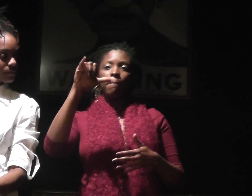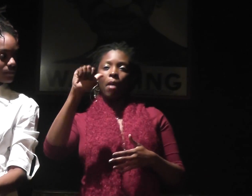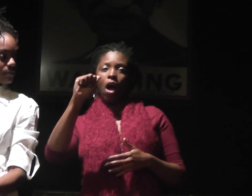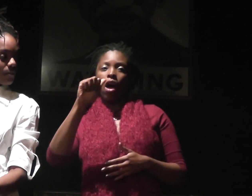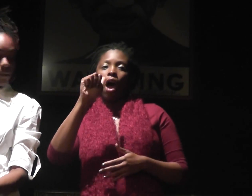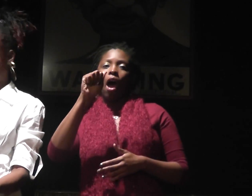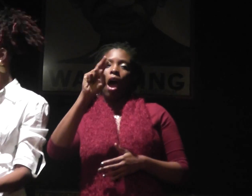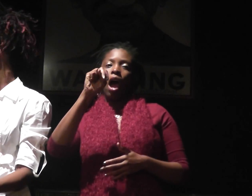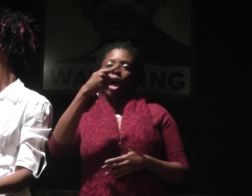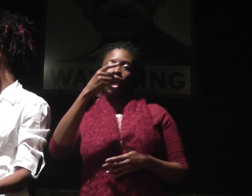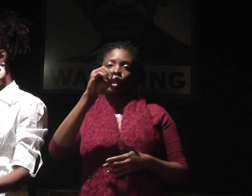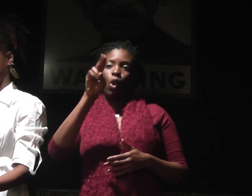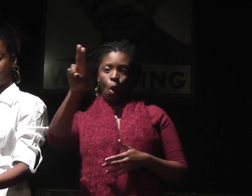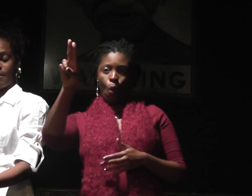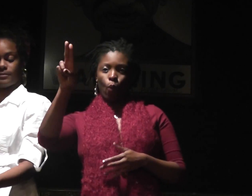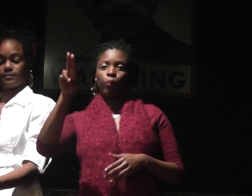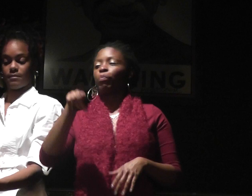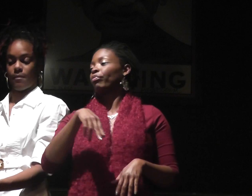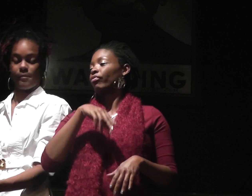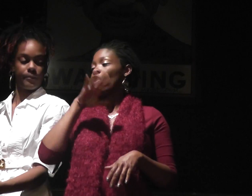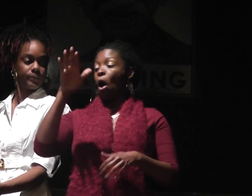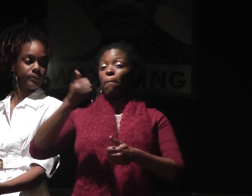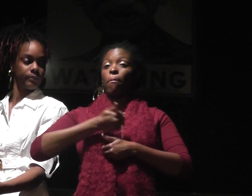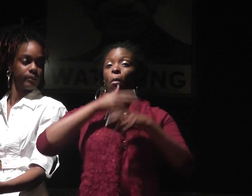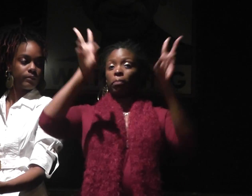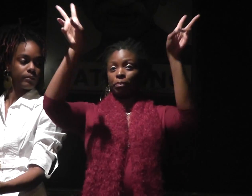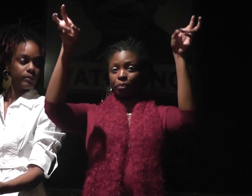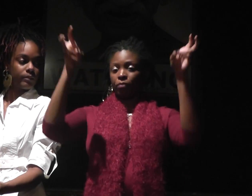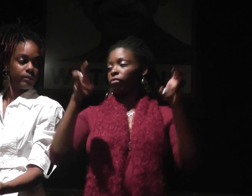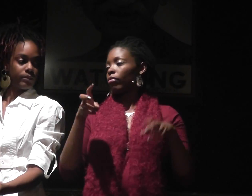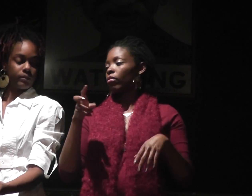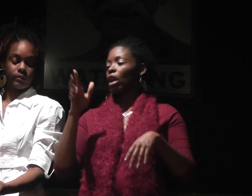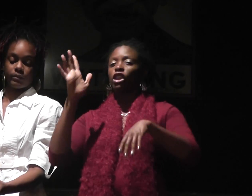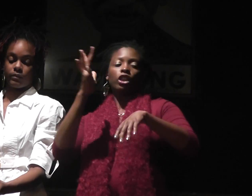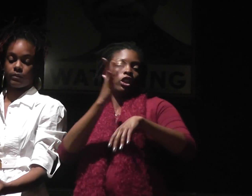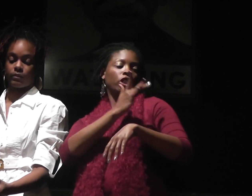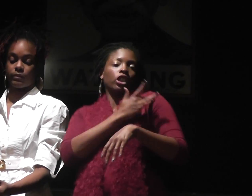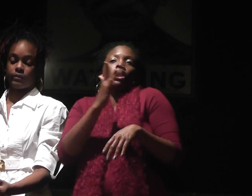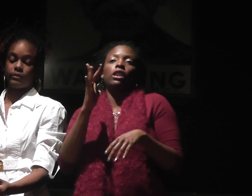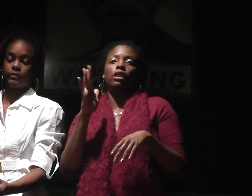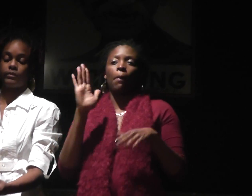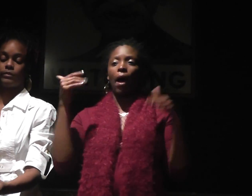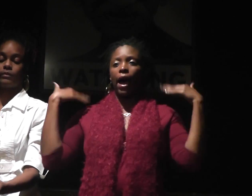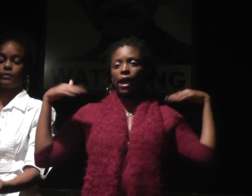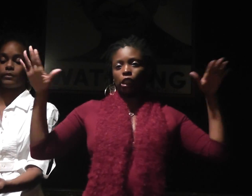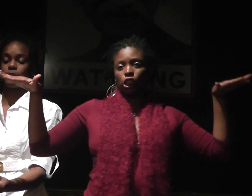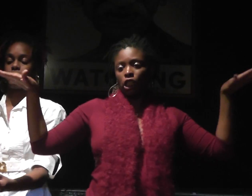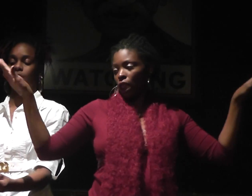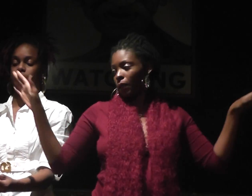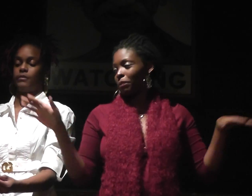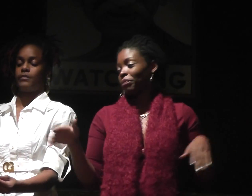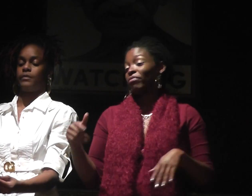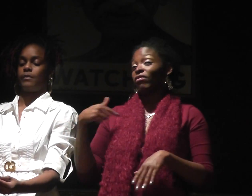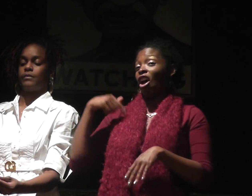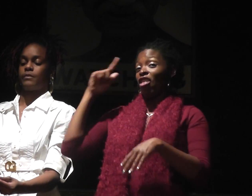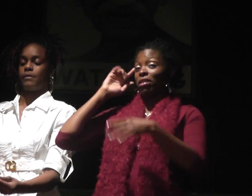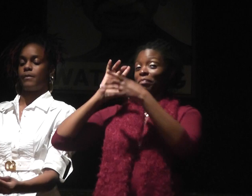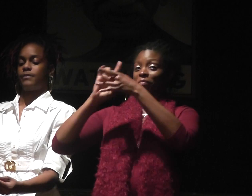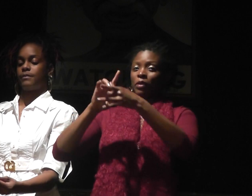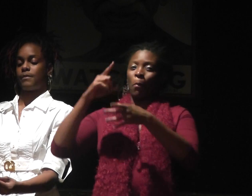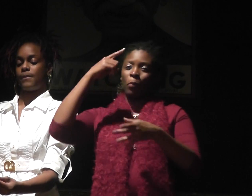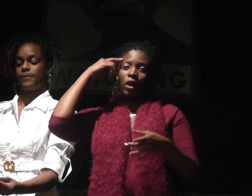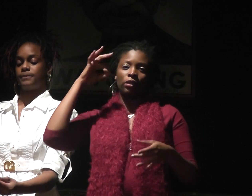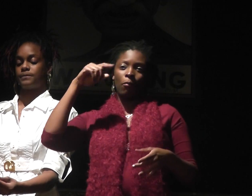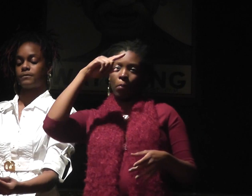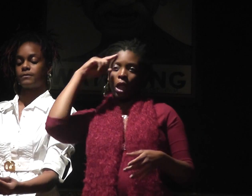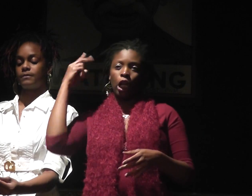by Maya Angelou. The poem is called Touched by an Angel.